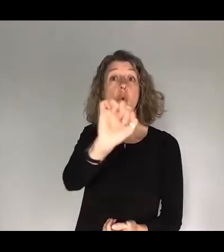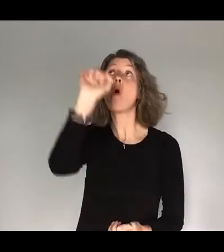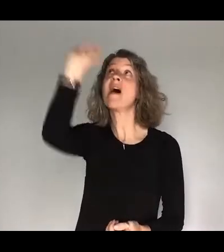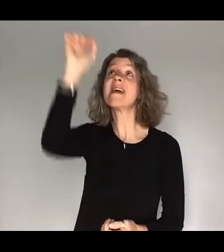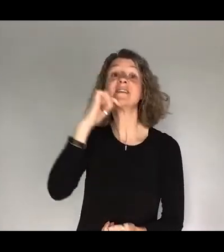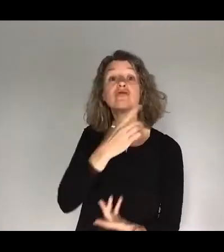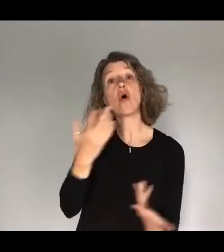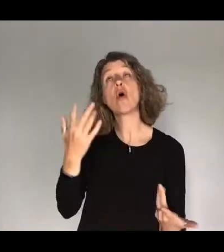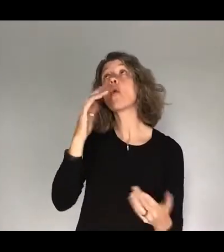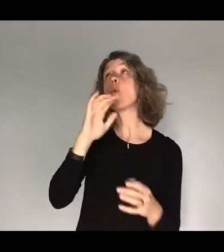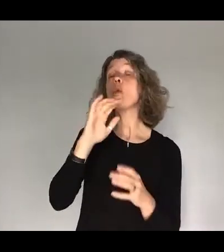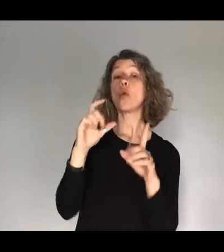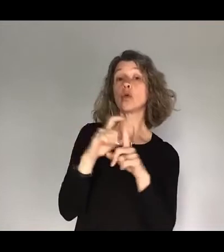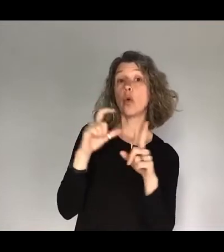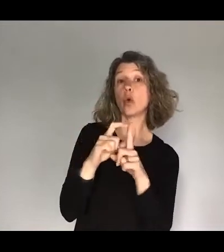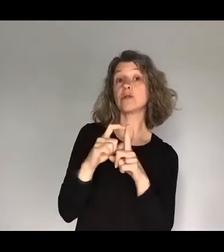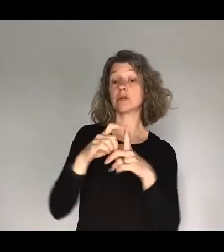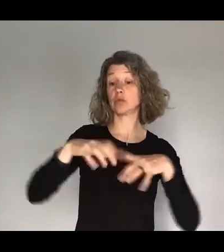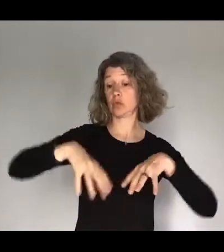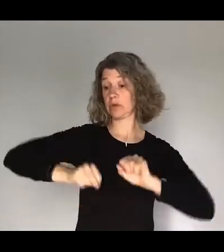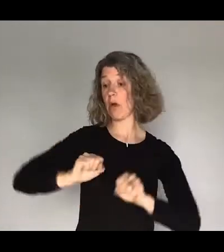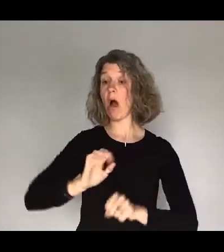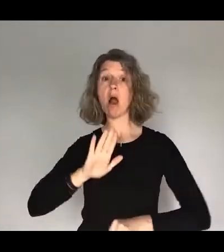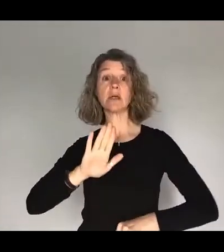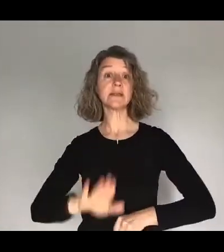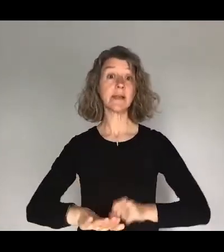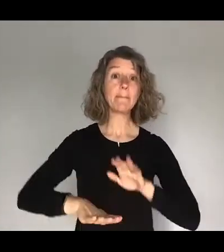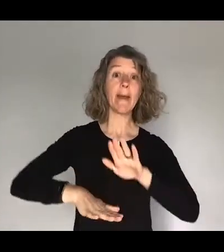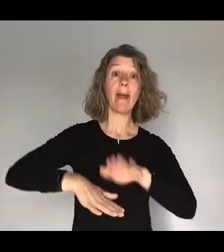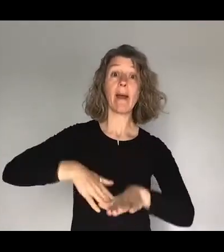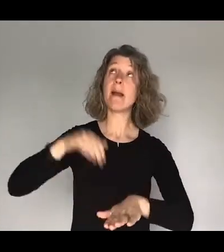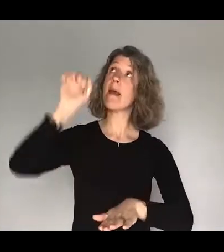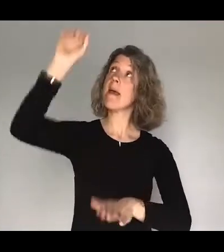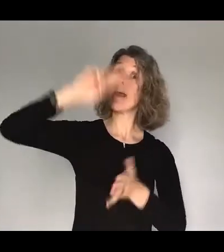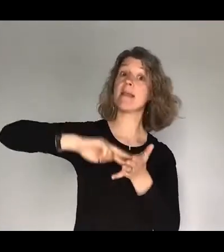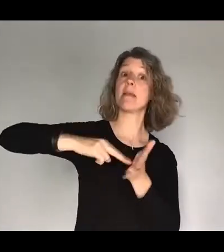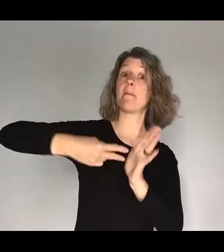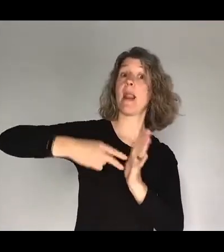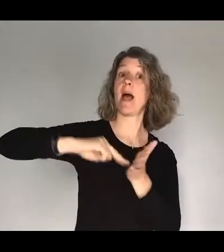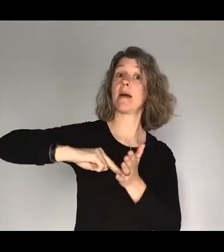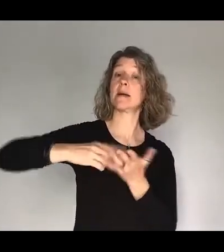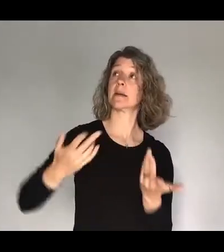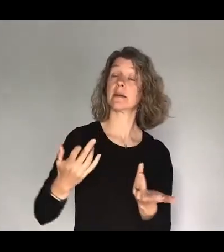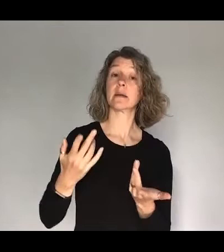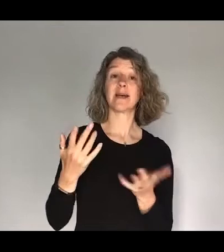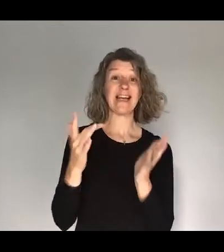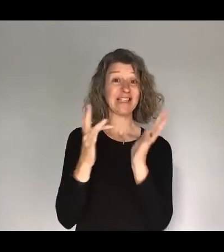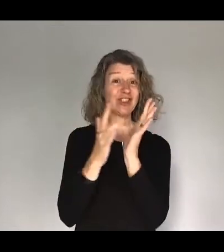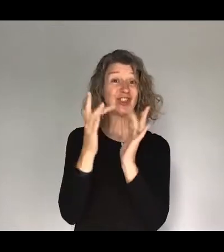to the plan that Jesus Christ, who rose from the dead, his resurrection